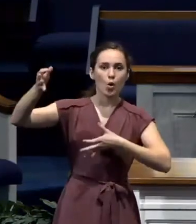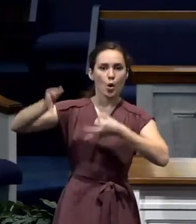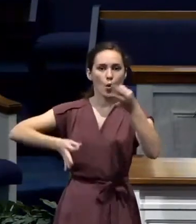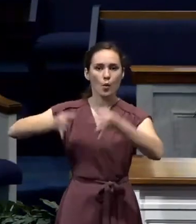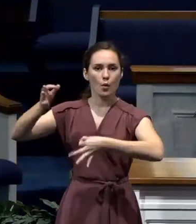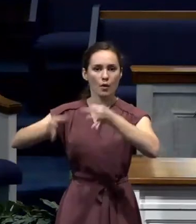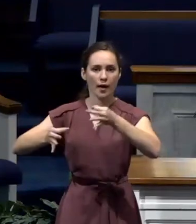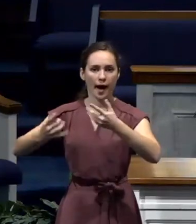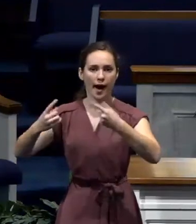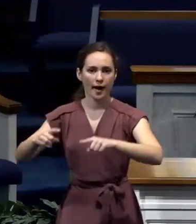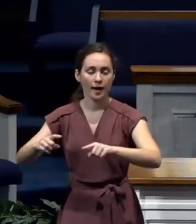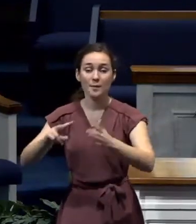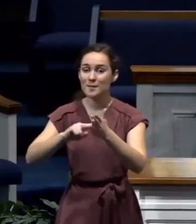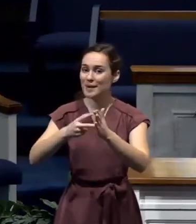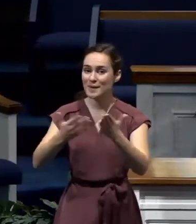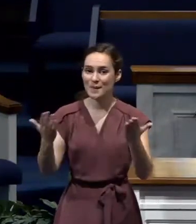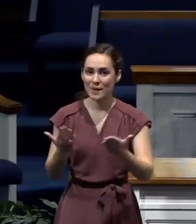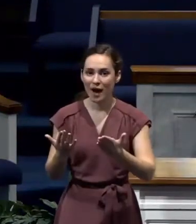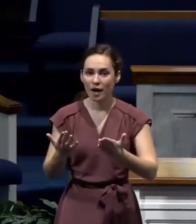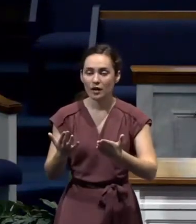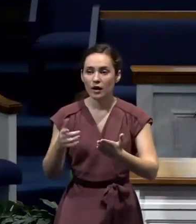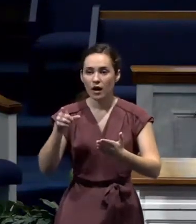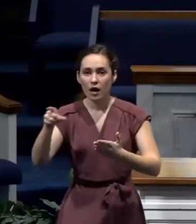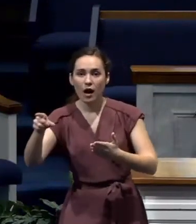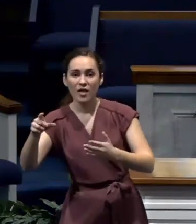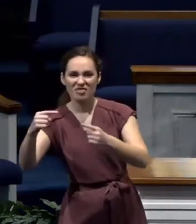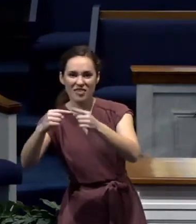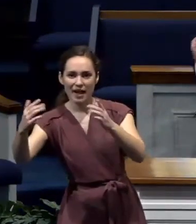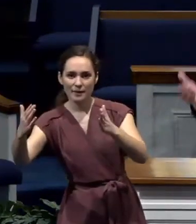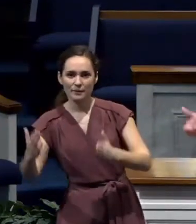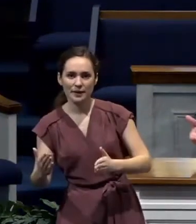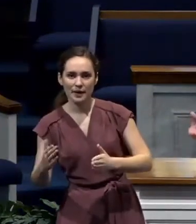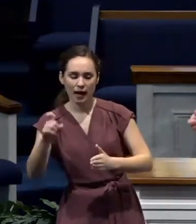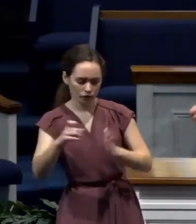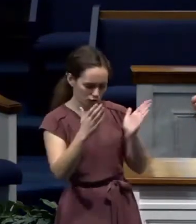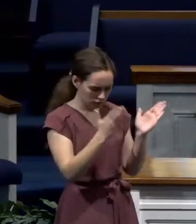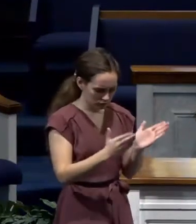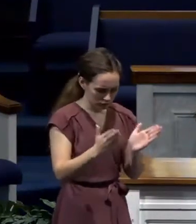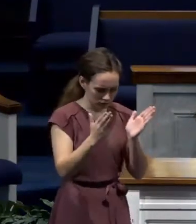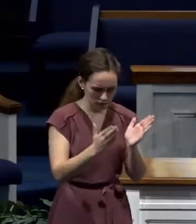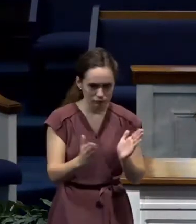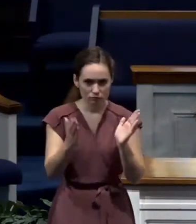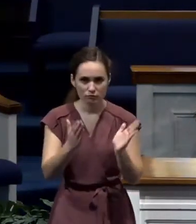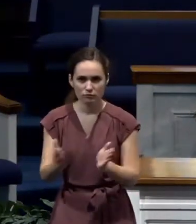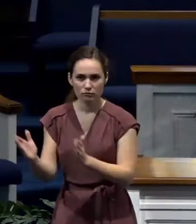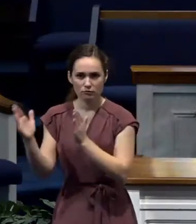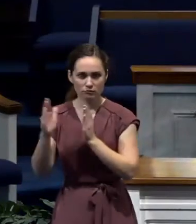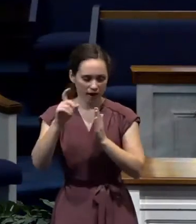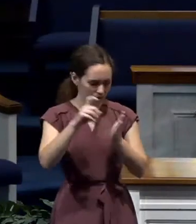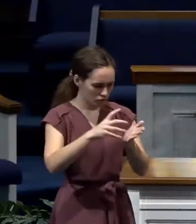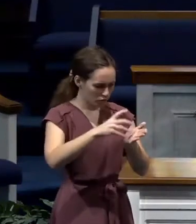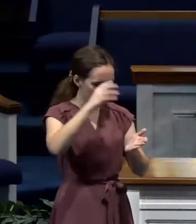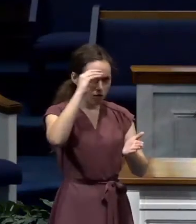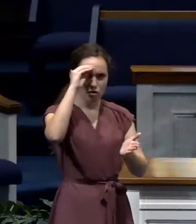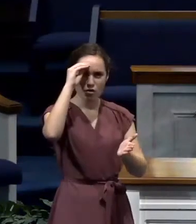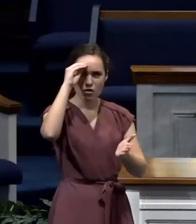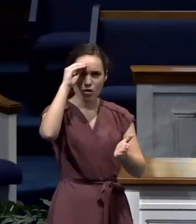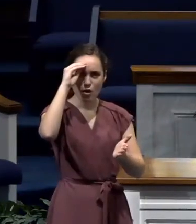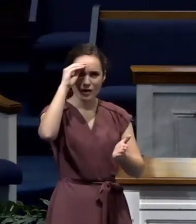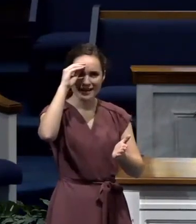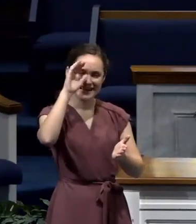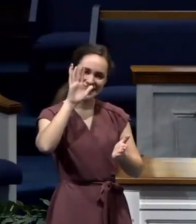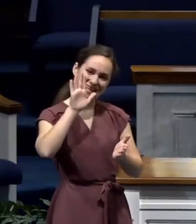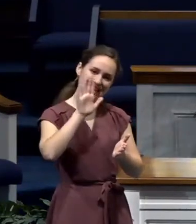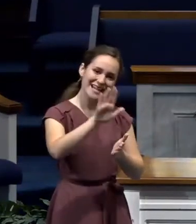other side has to prepare for this court trial. And you know what that means? That means the other side has to learn the message